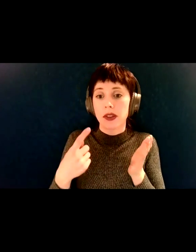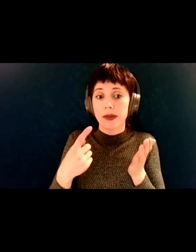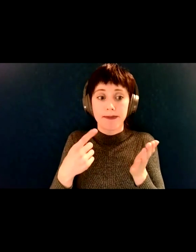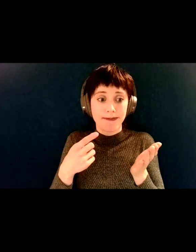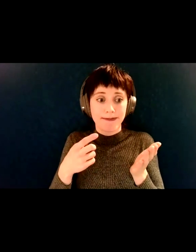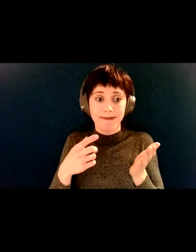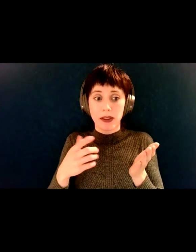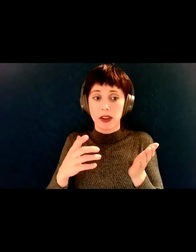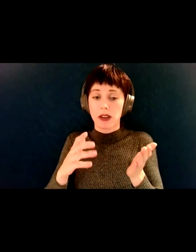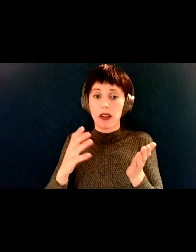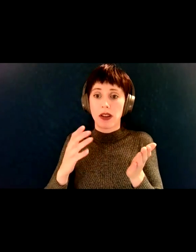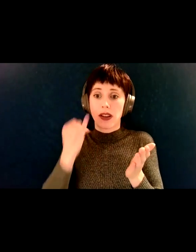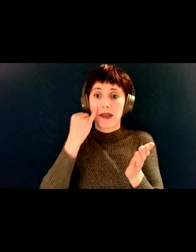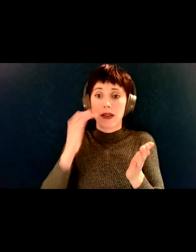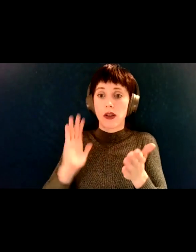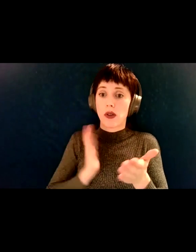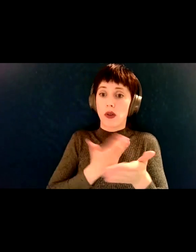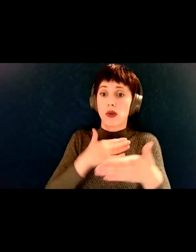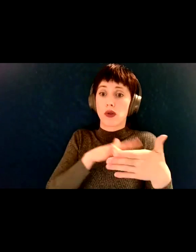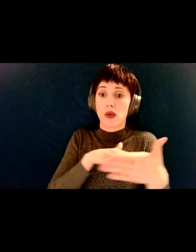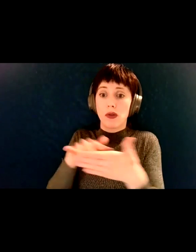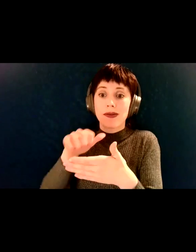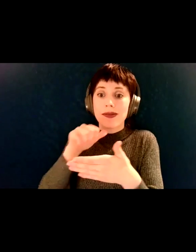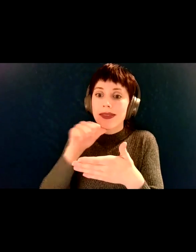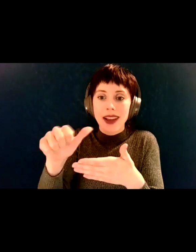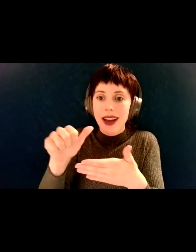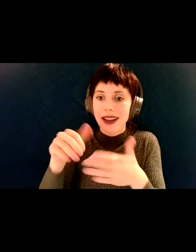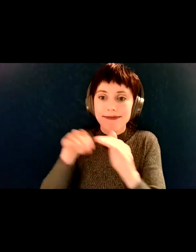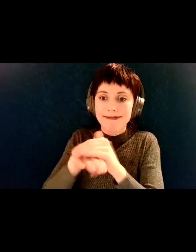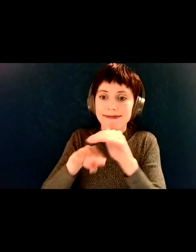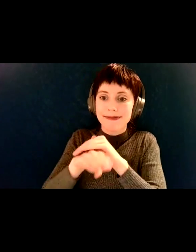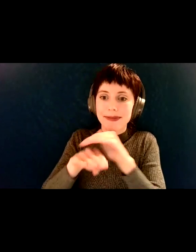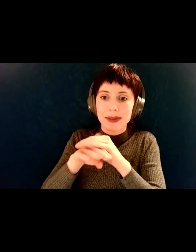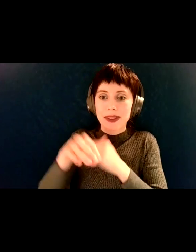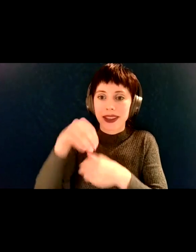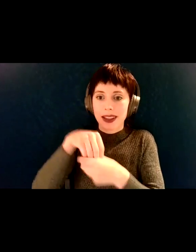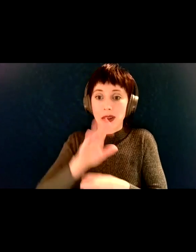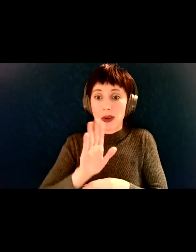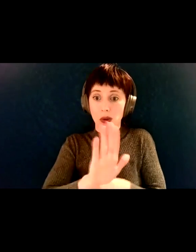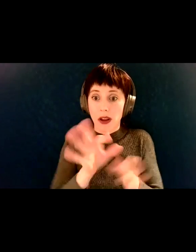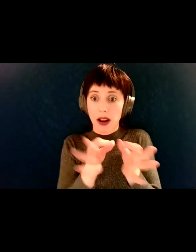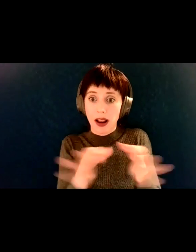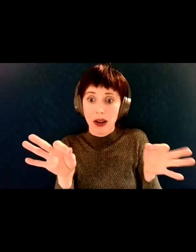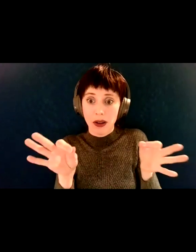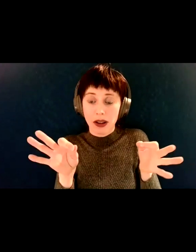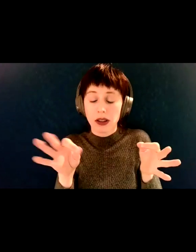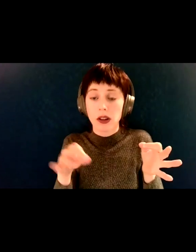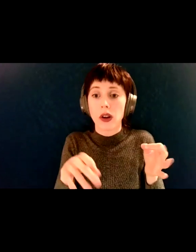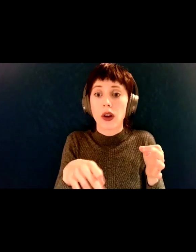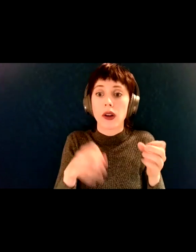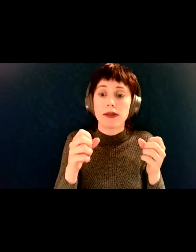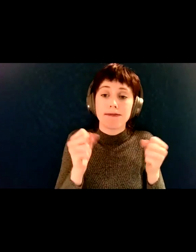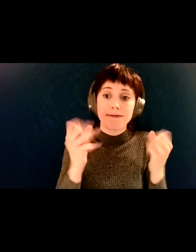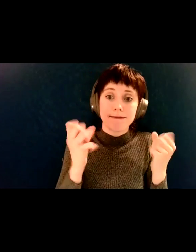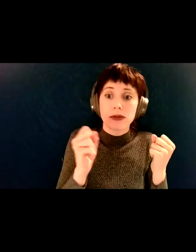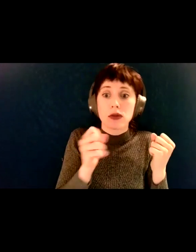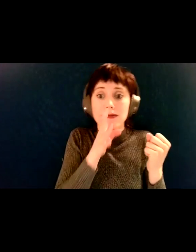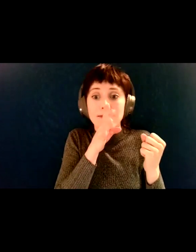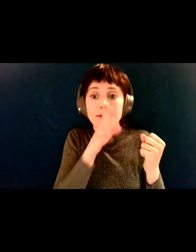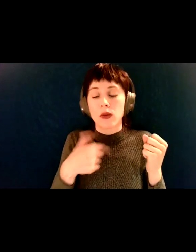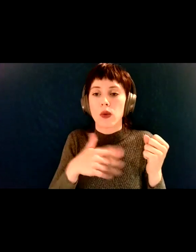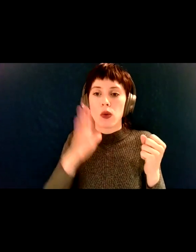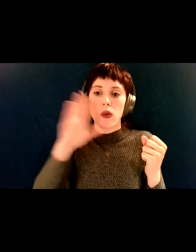read or speak, let us know, and we'll get a translator. For example, we do have ASL interpretation